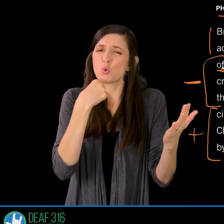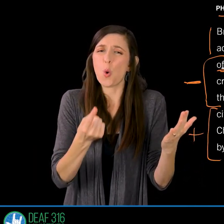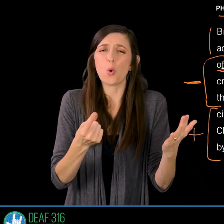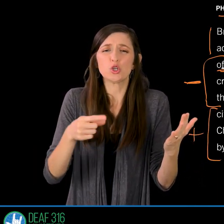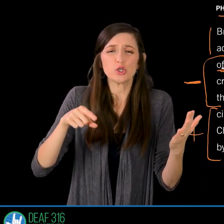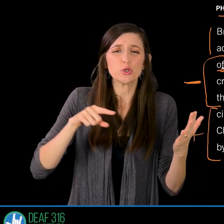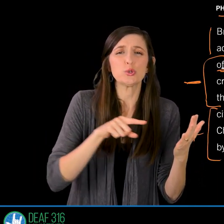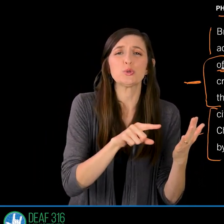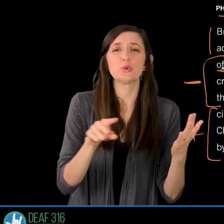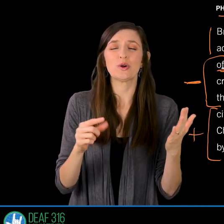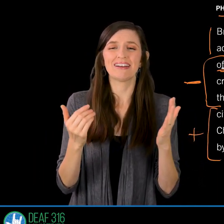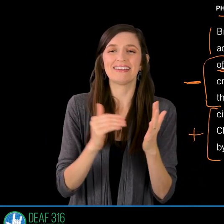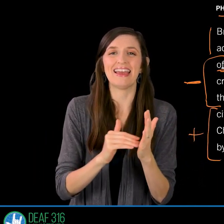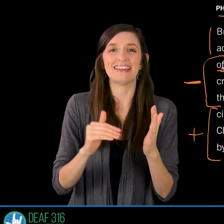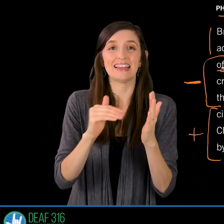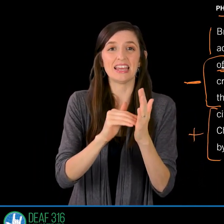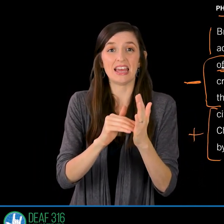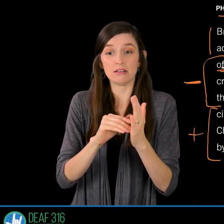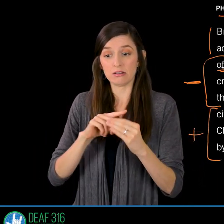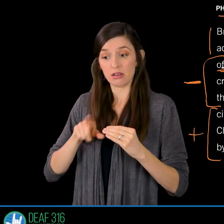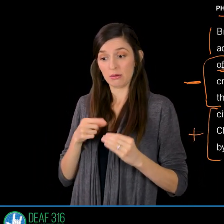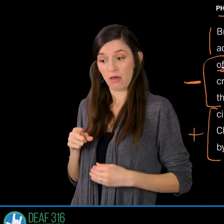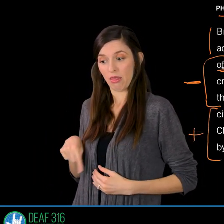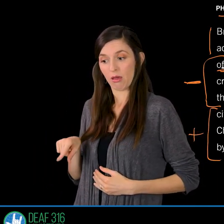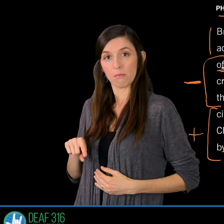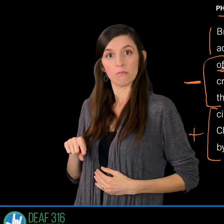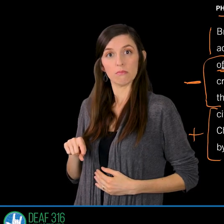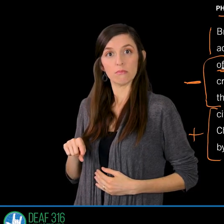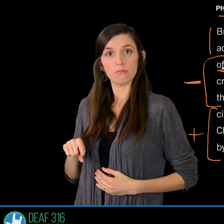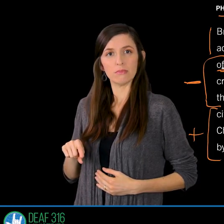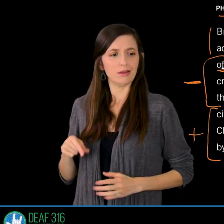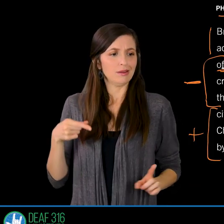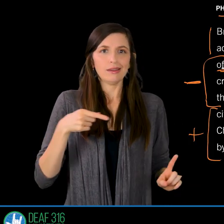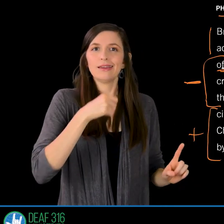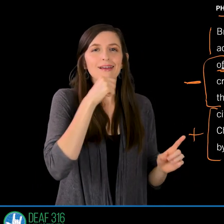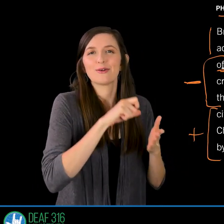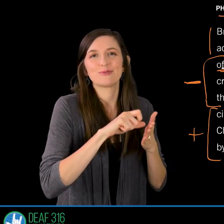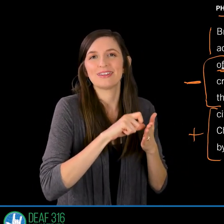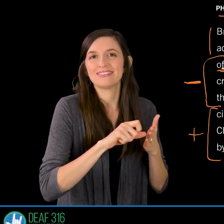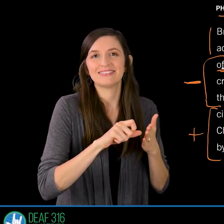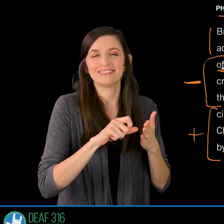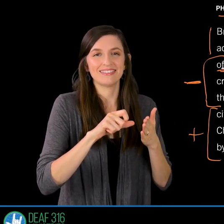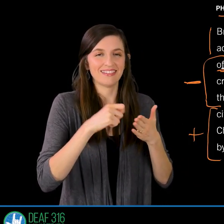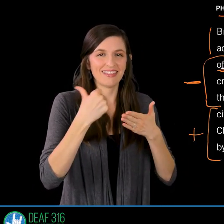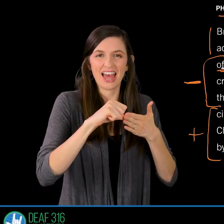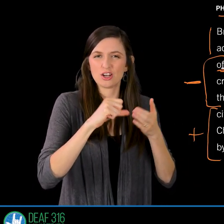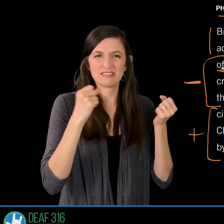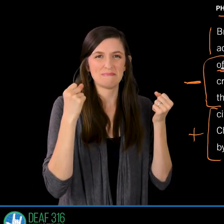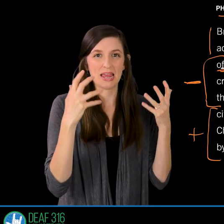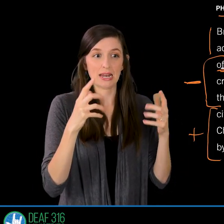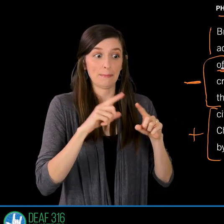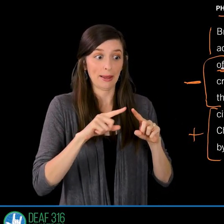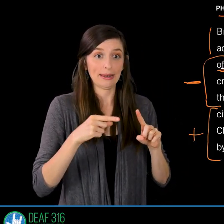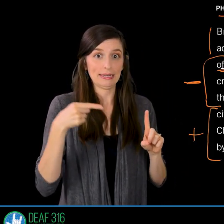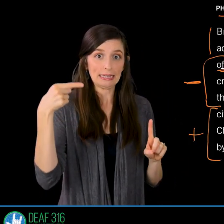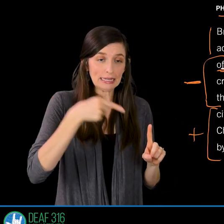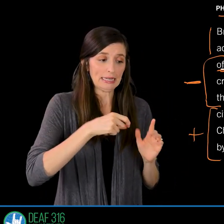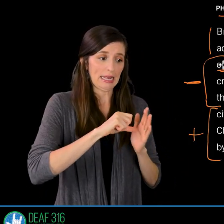have returned to this topic often. He hasn't written many letters to them but he was there and he evidently circled back and